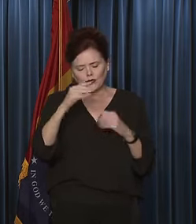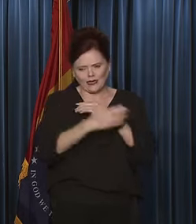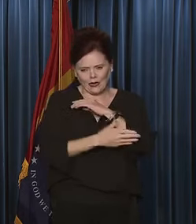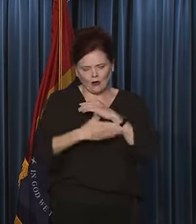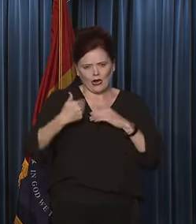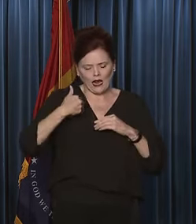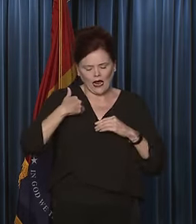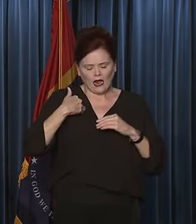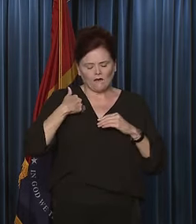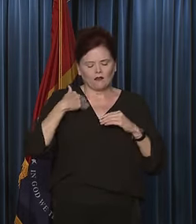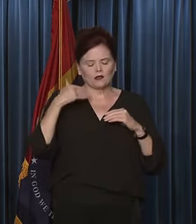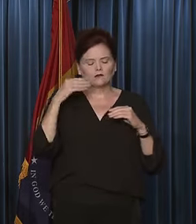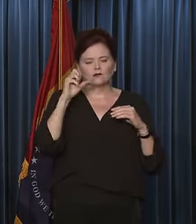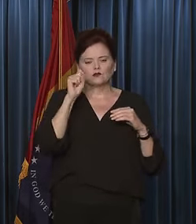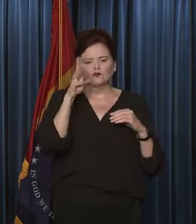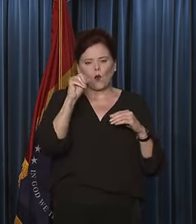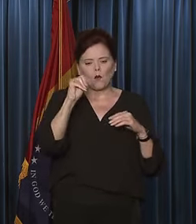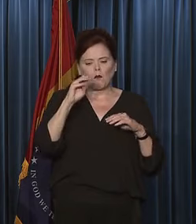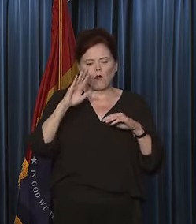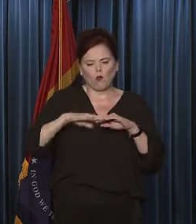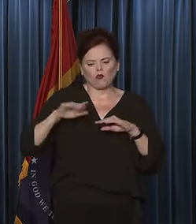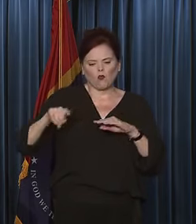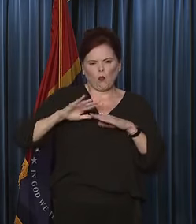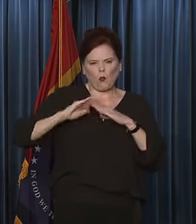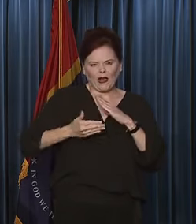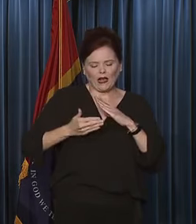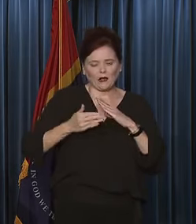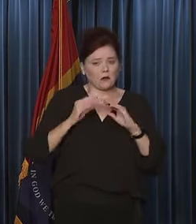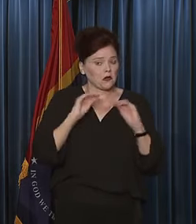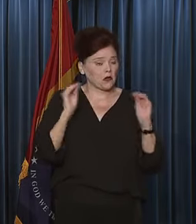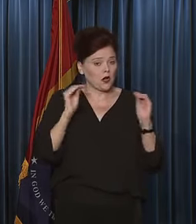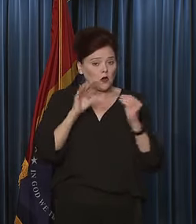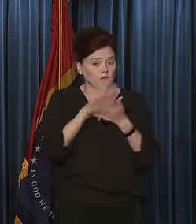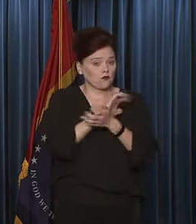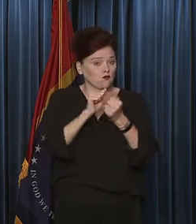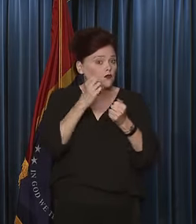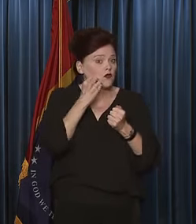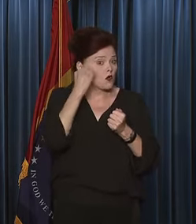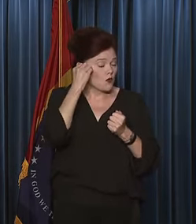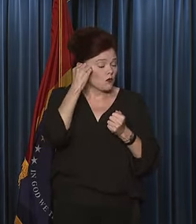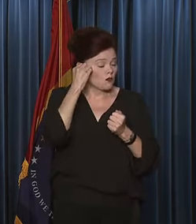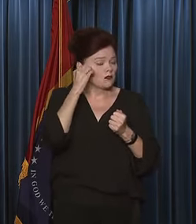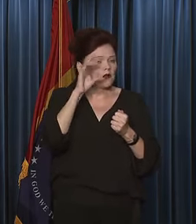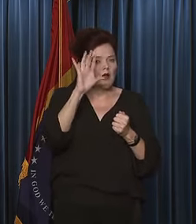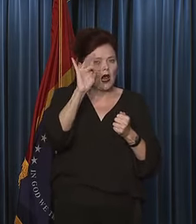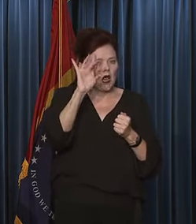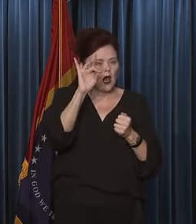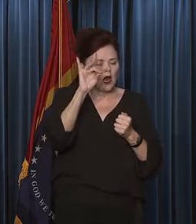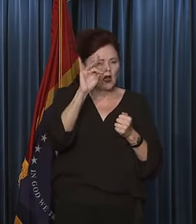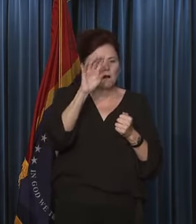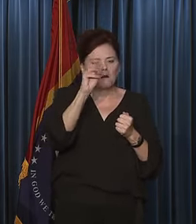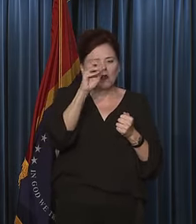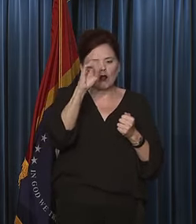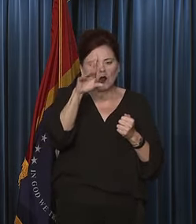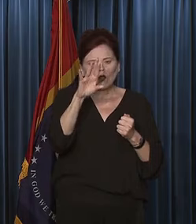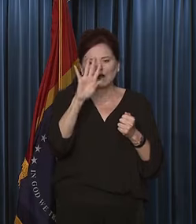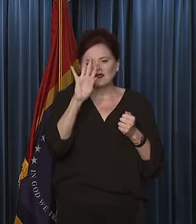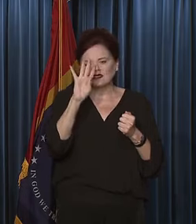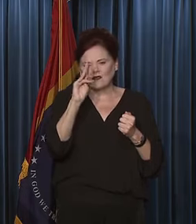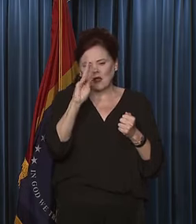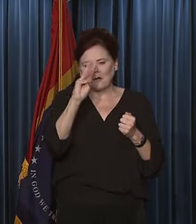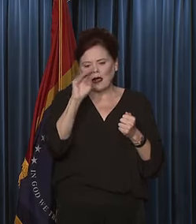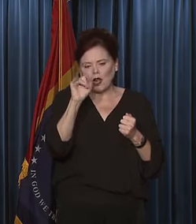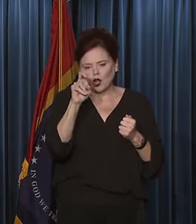kind of give them a shout out. We've got no destroyed homes at this time. We've got eight major, 17 minor, and 33